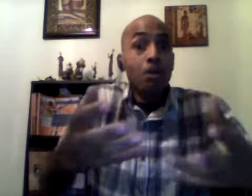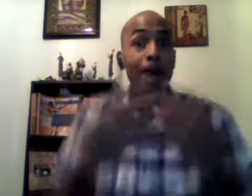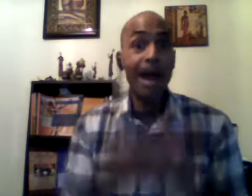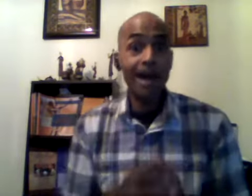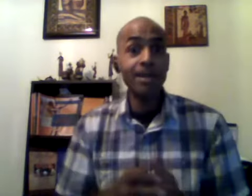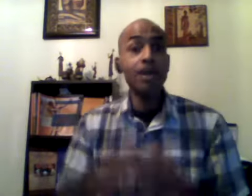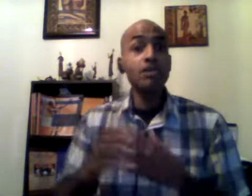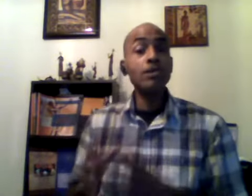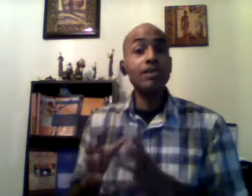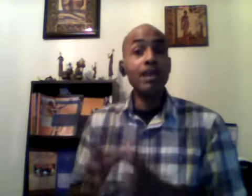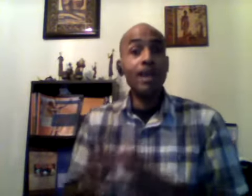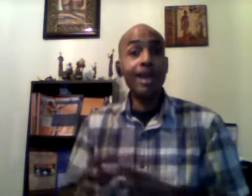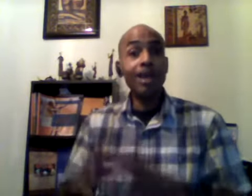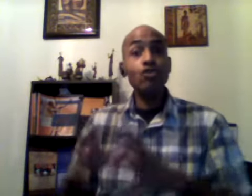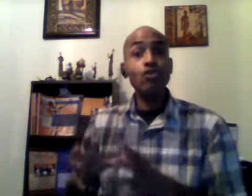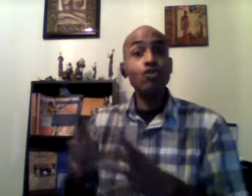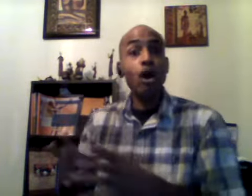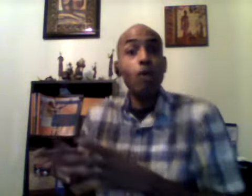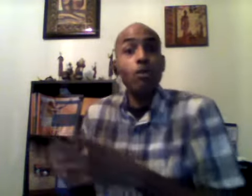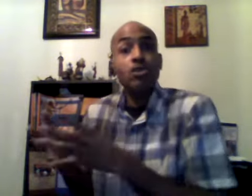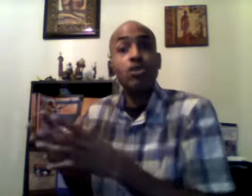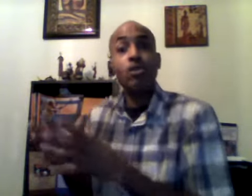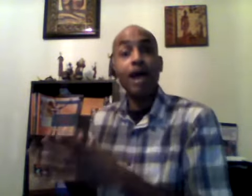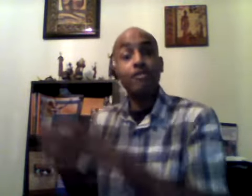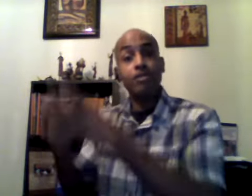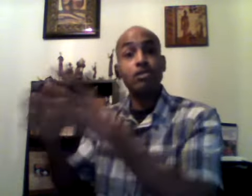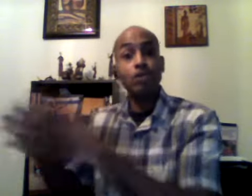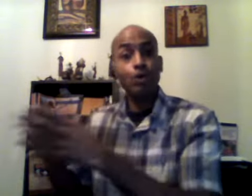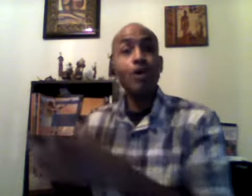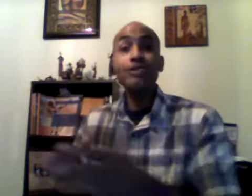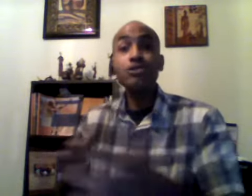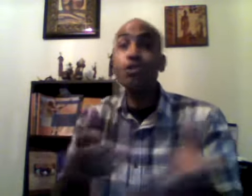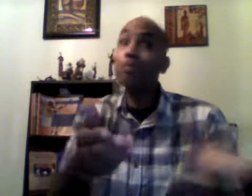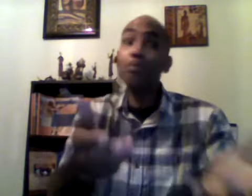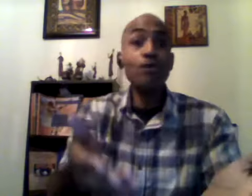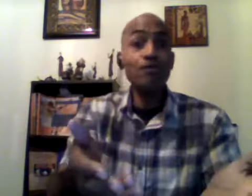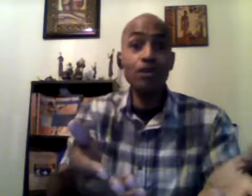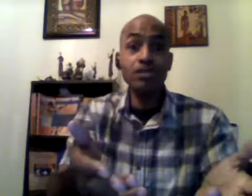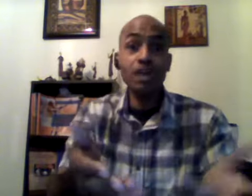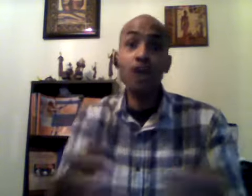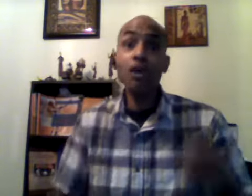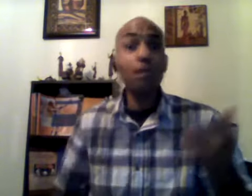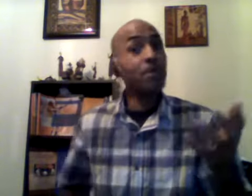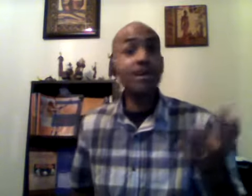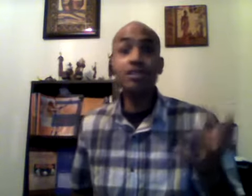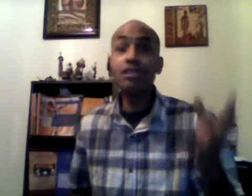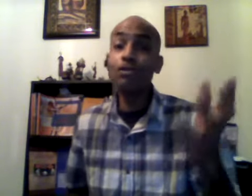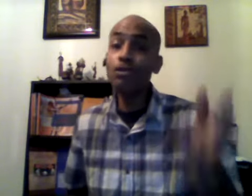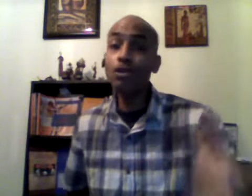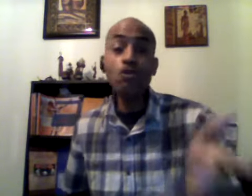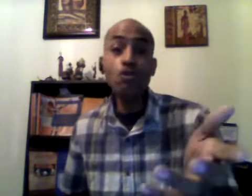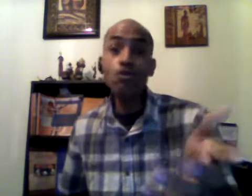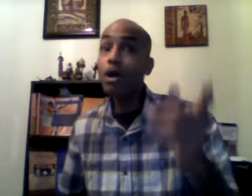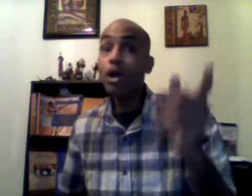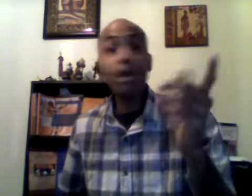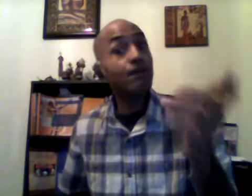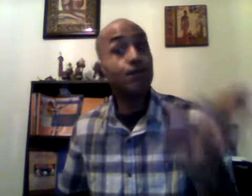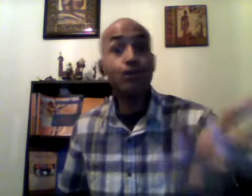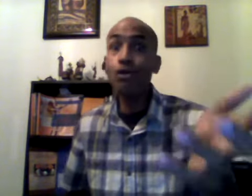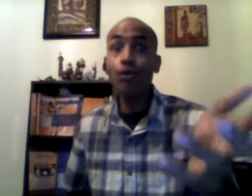body so then now you know what you have to do to improve yourself because if you if you